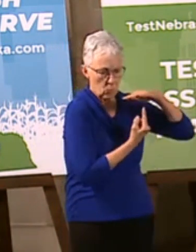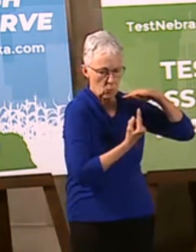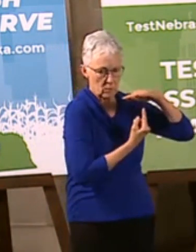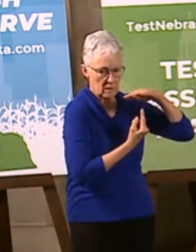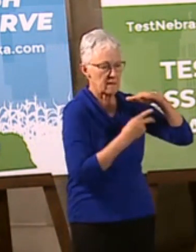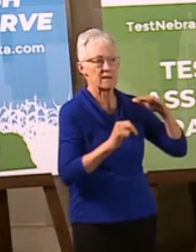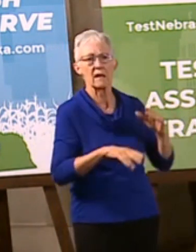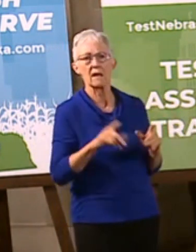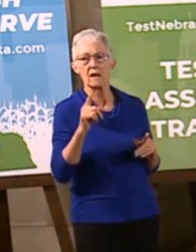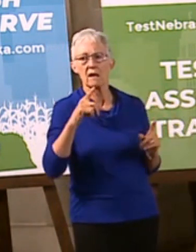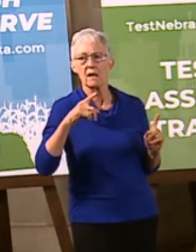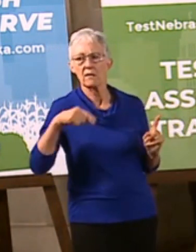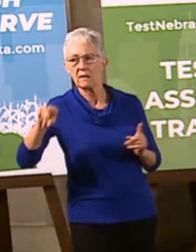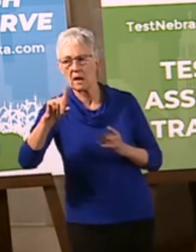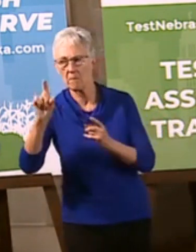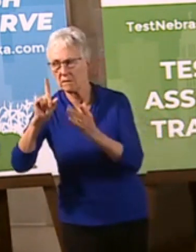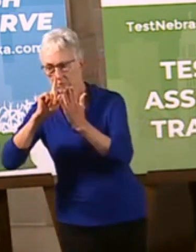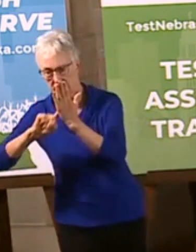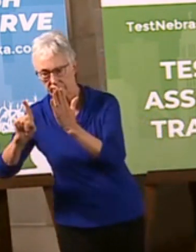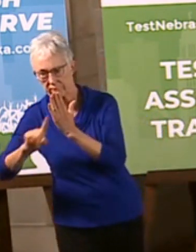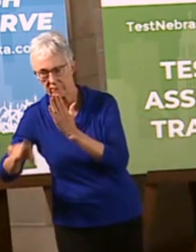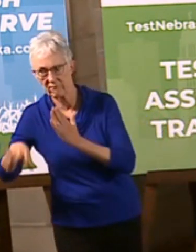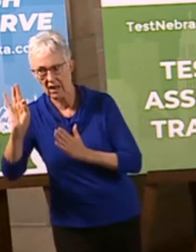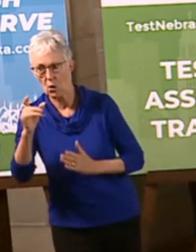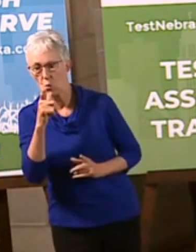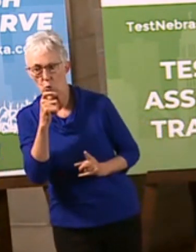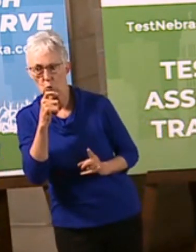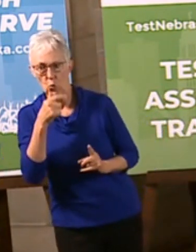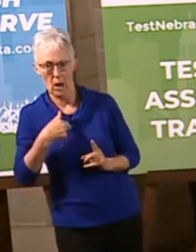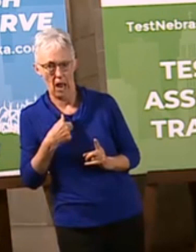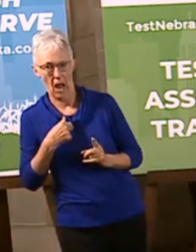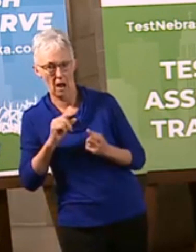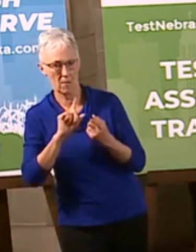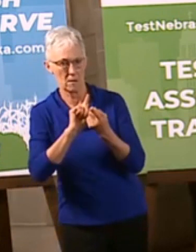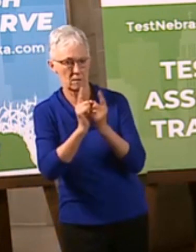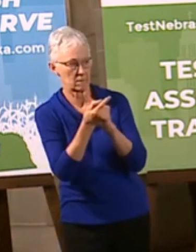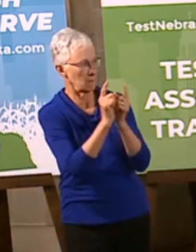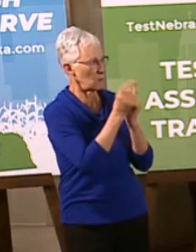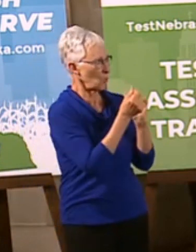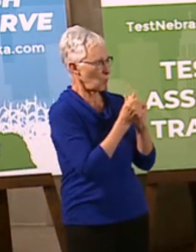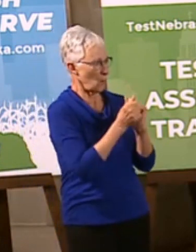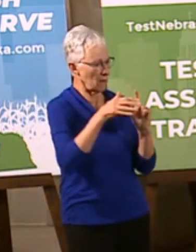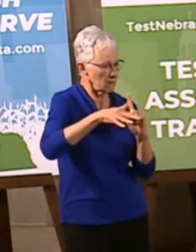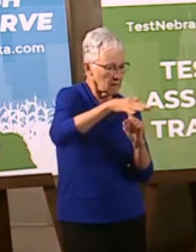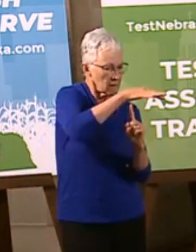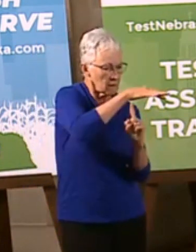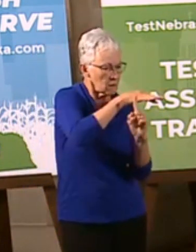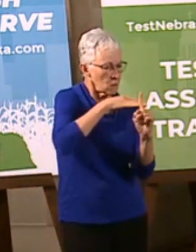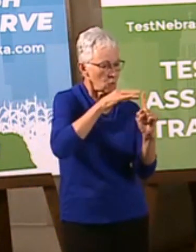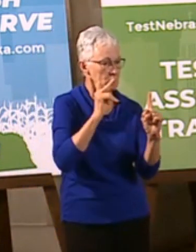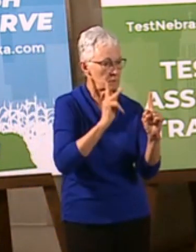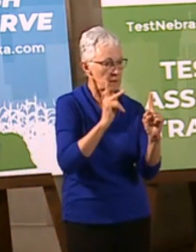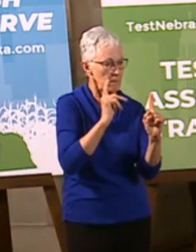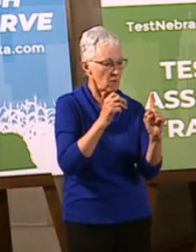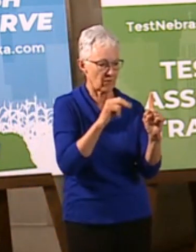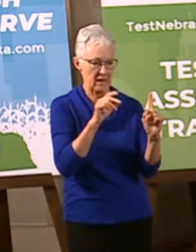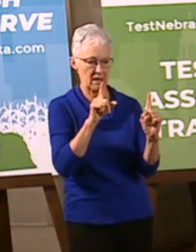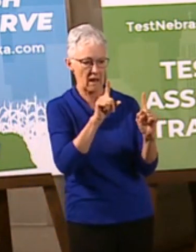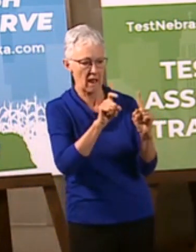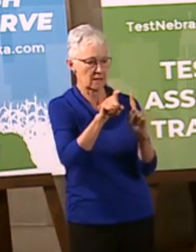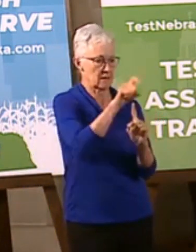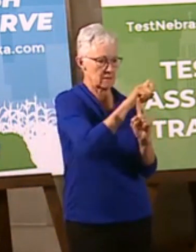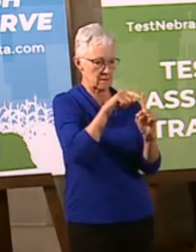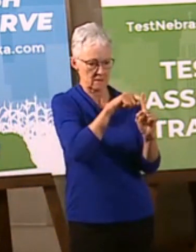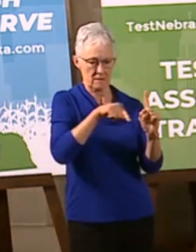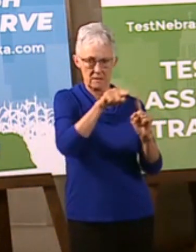quarantine. So again think about right now we've quarantined the entire state. What we want to shift to over time is really focusing